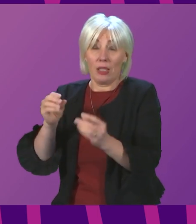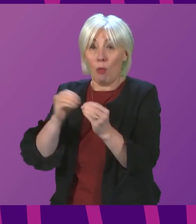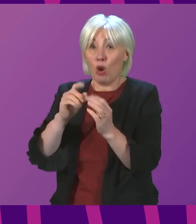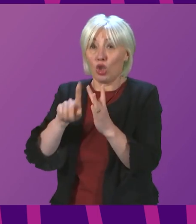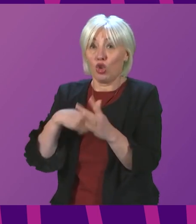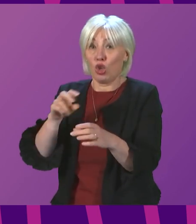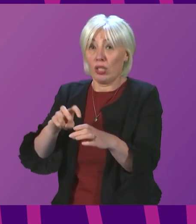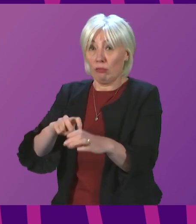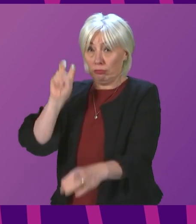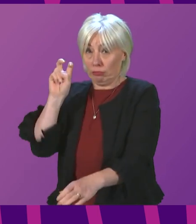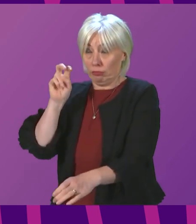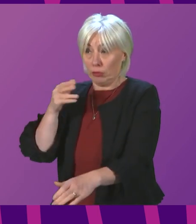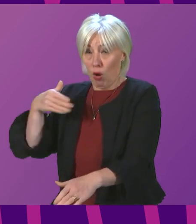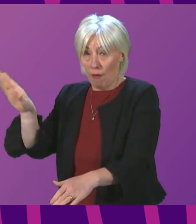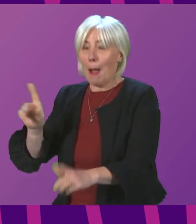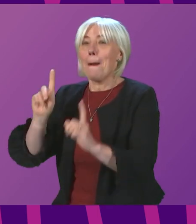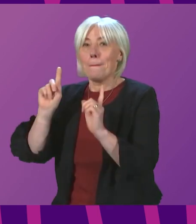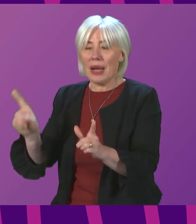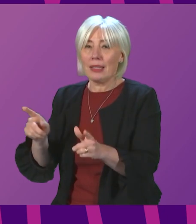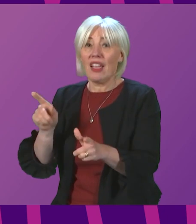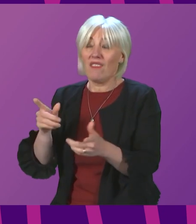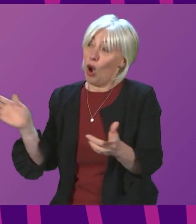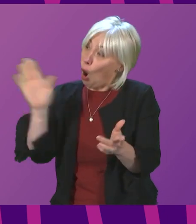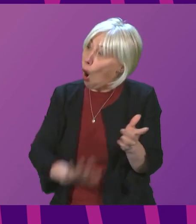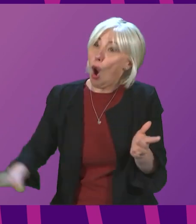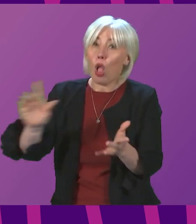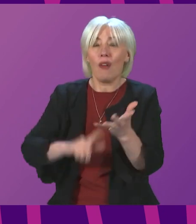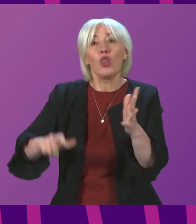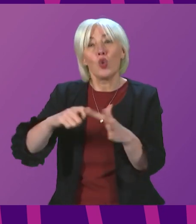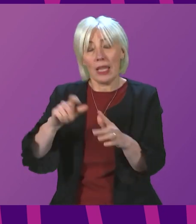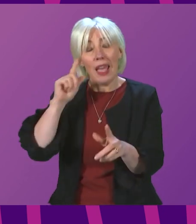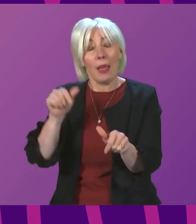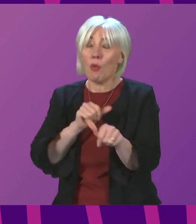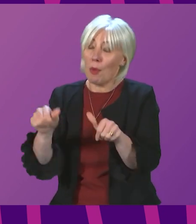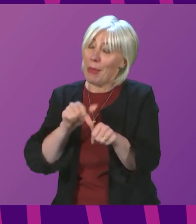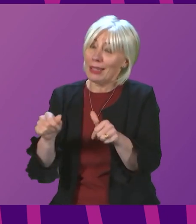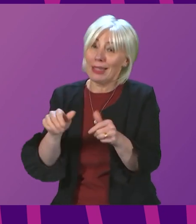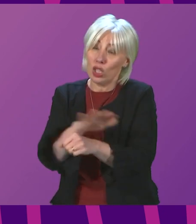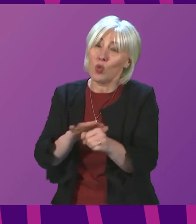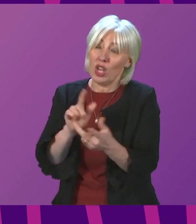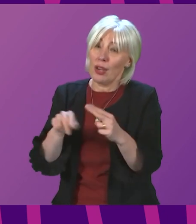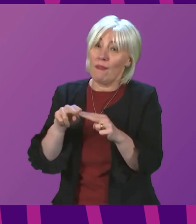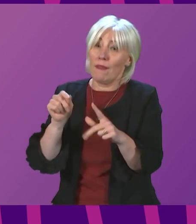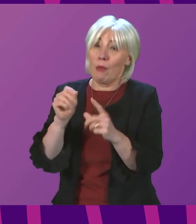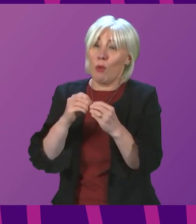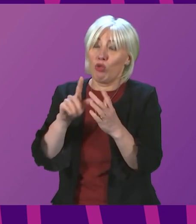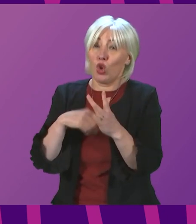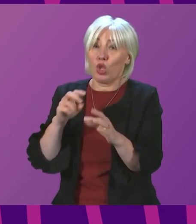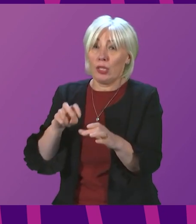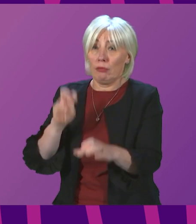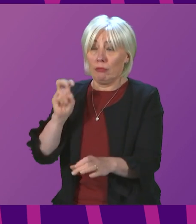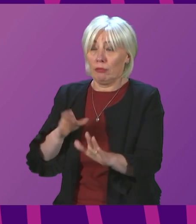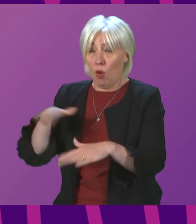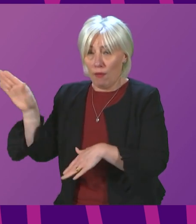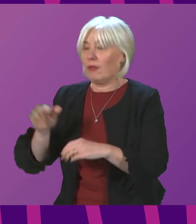But more importantly, I think at this moment in time, the interests of the United Kingdom would be enhanced by that as well. I call